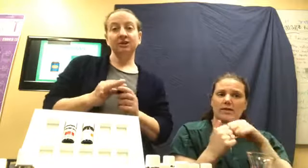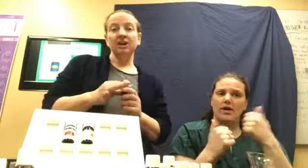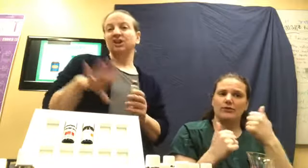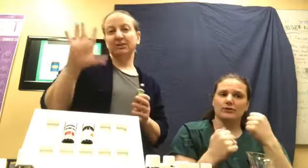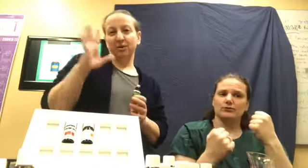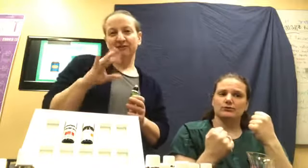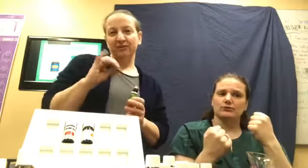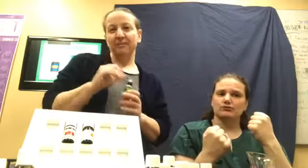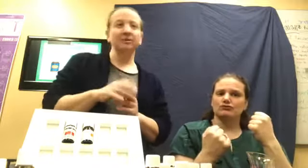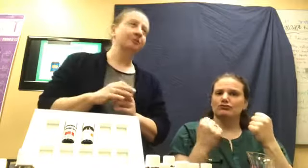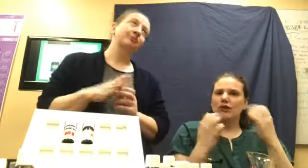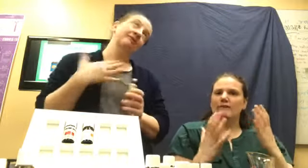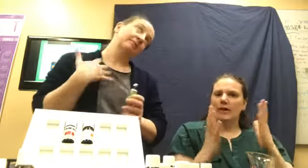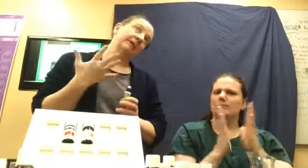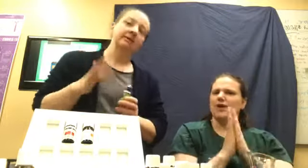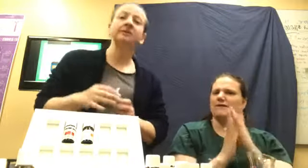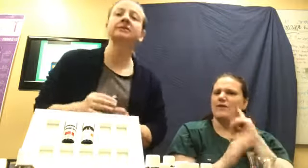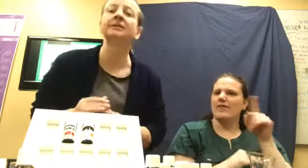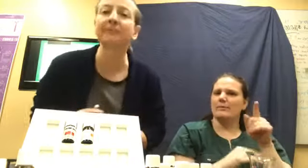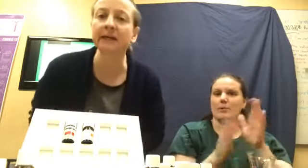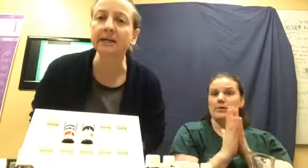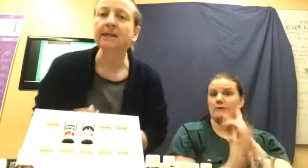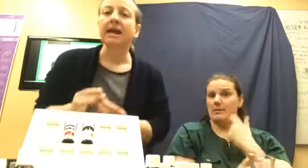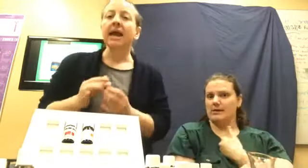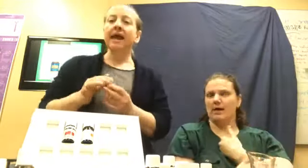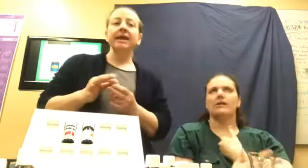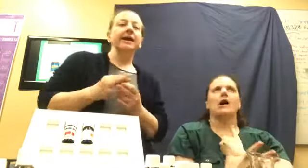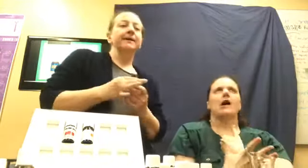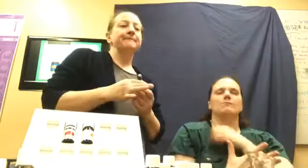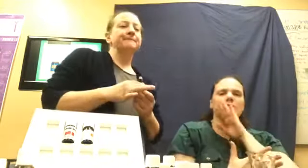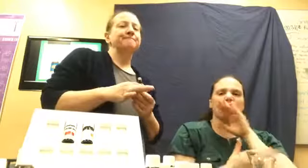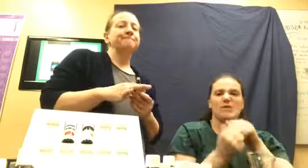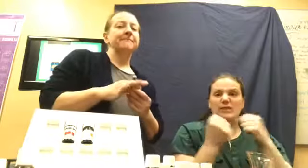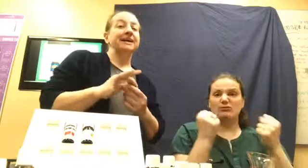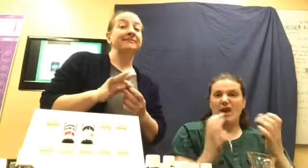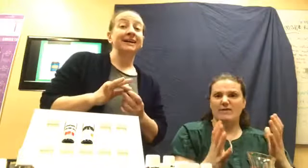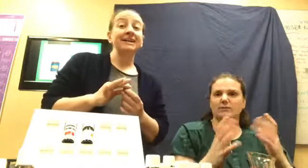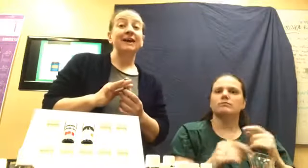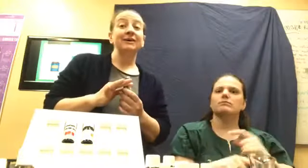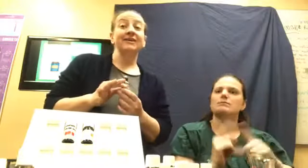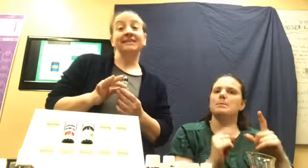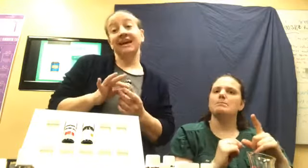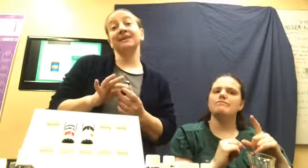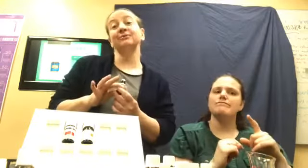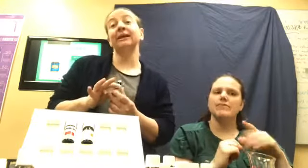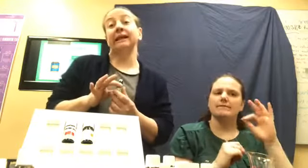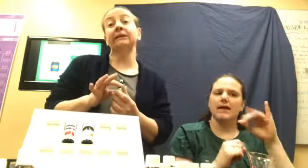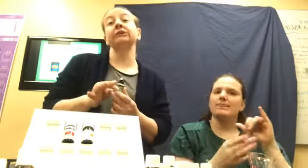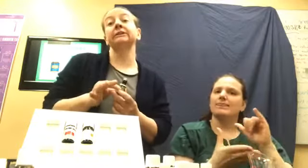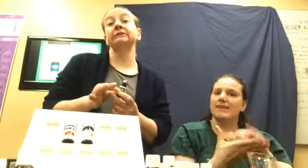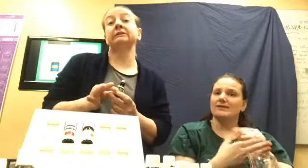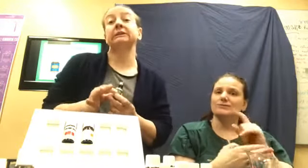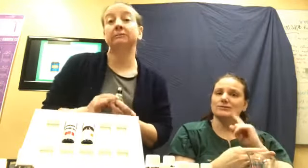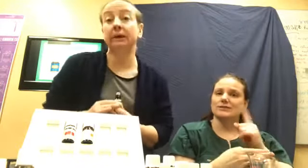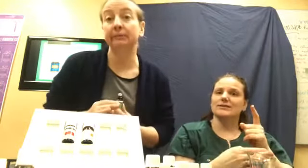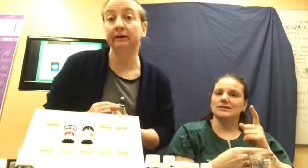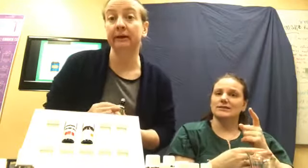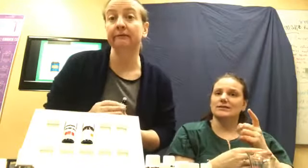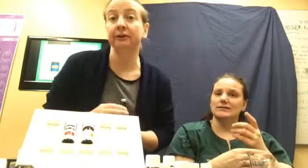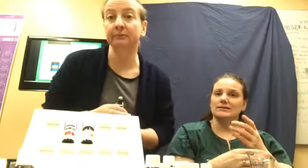I try to pray for them or pray for me or something. And, um, I find out that that has really increased my prayer life. Oh